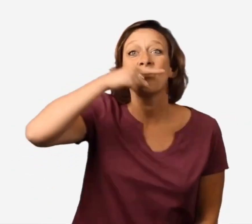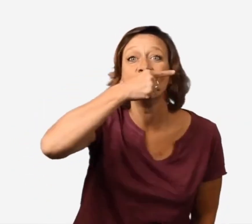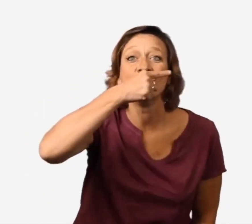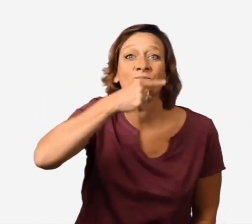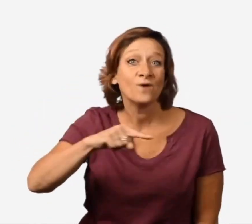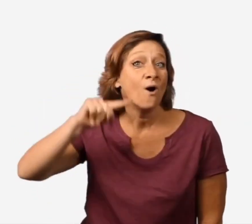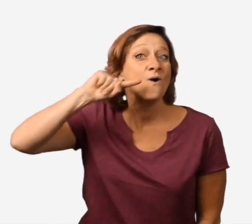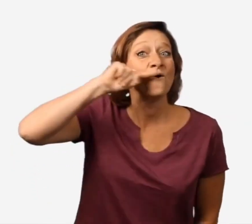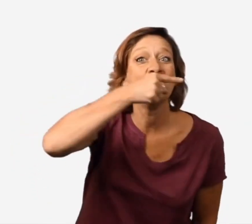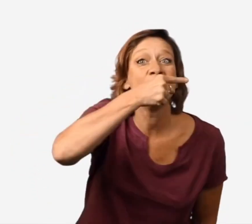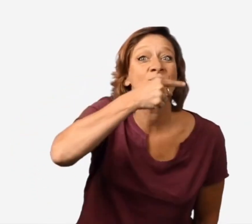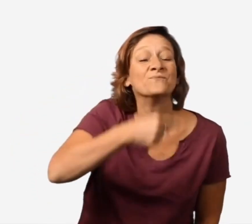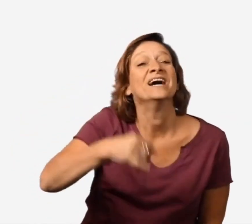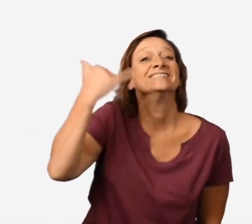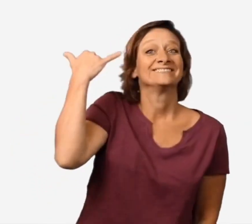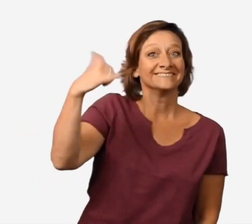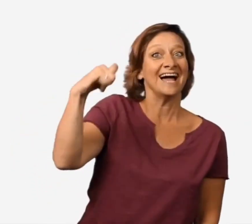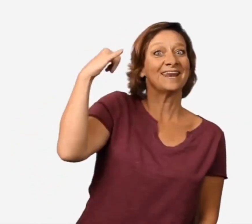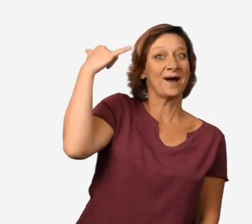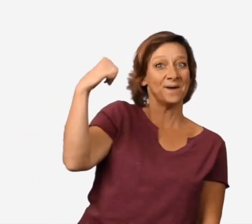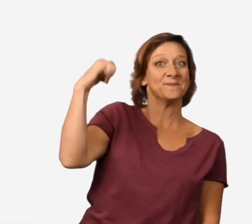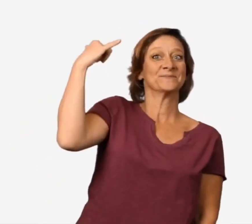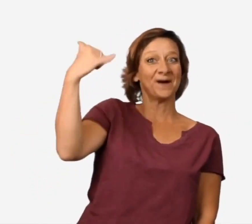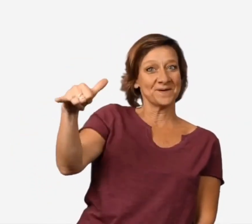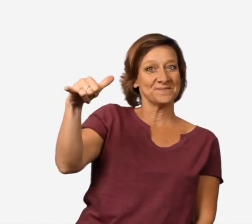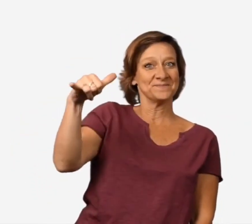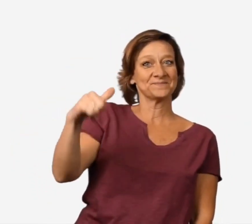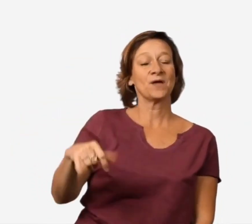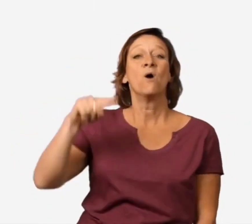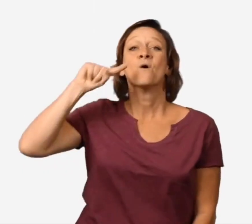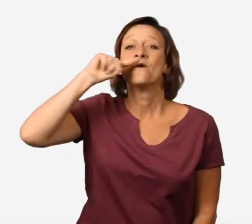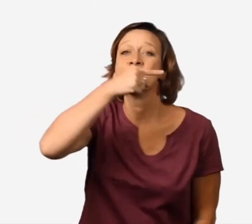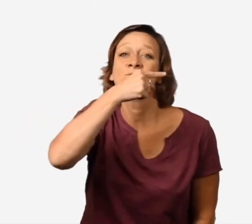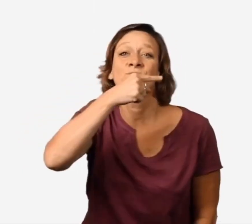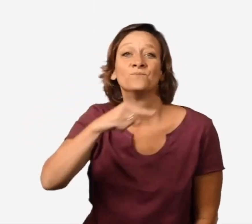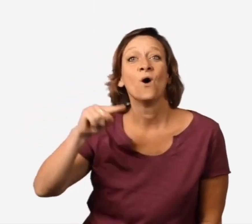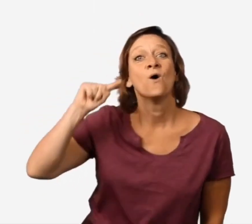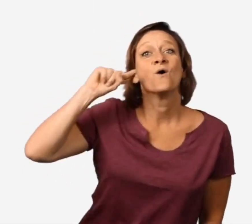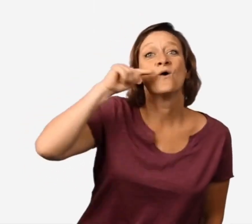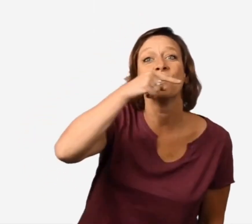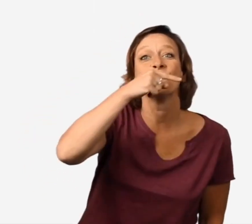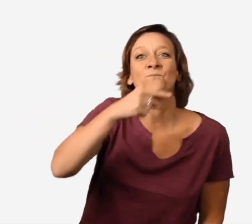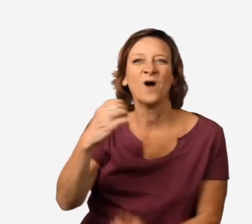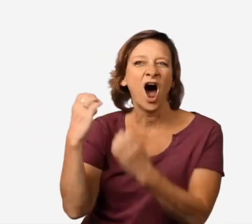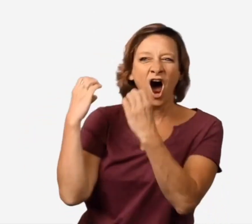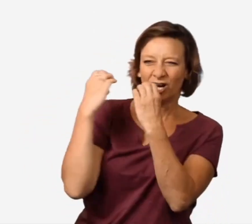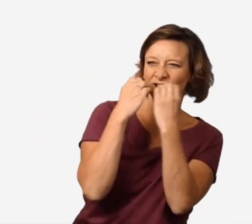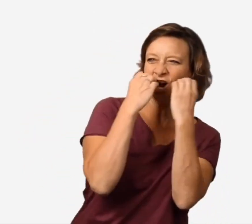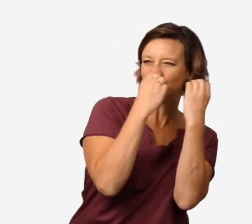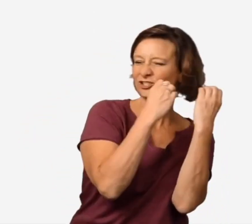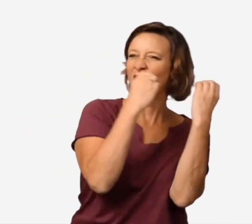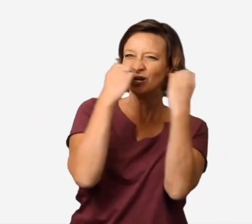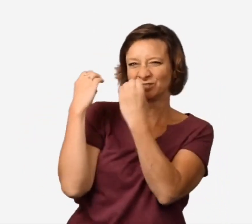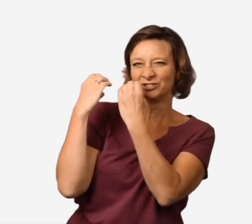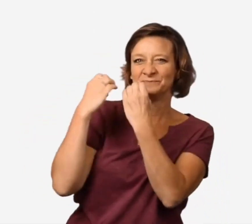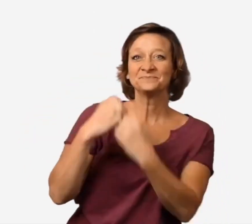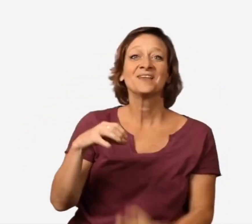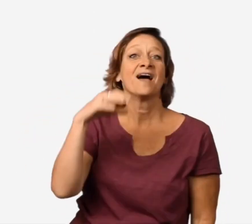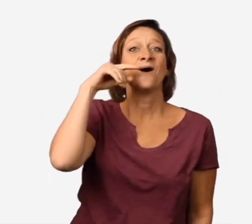Corn, corn, yellow, yellow, yellow. Corn, corn, chomp, chomp, chomp.